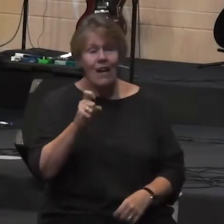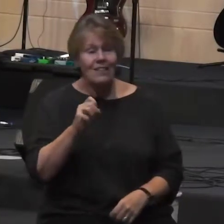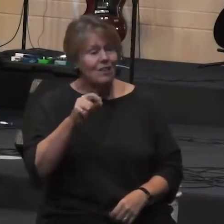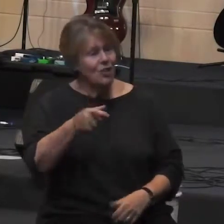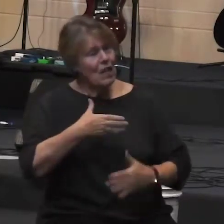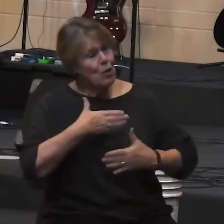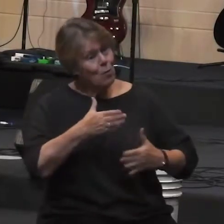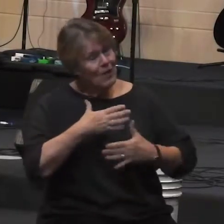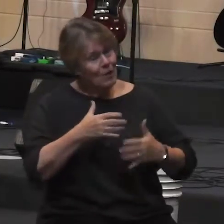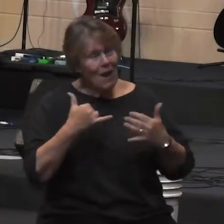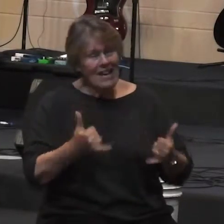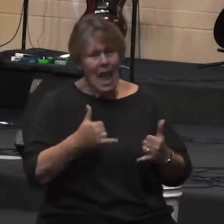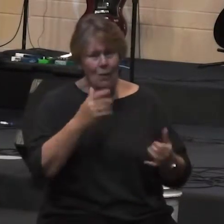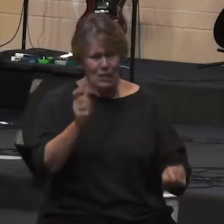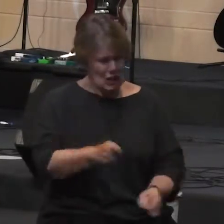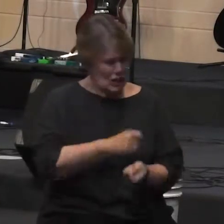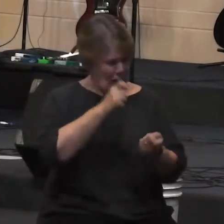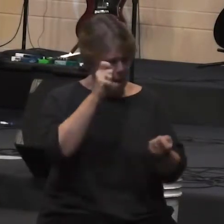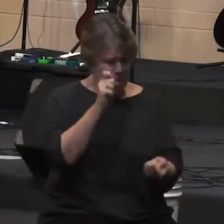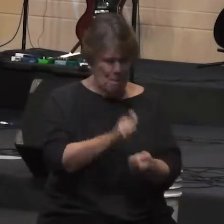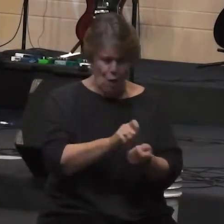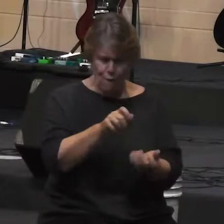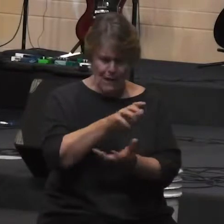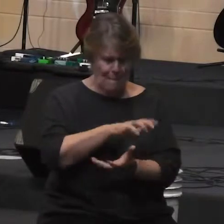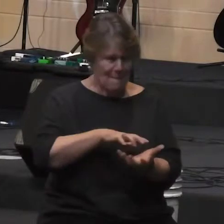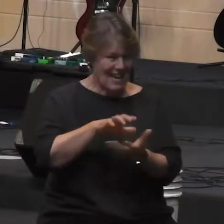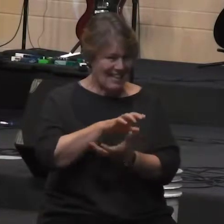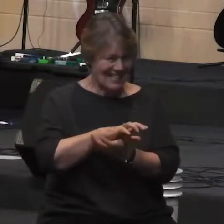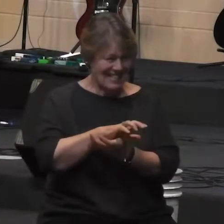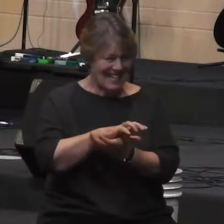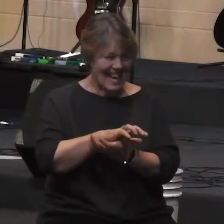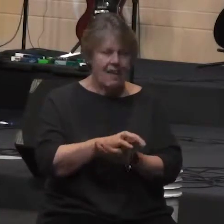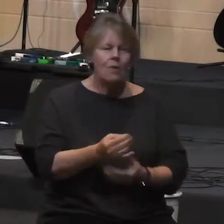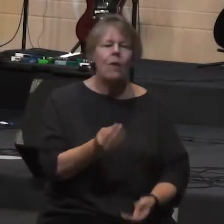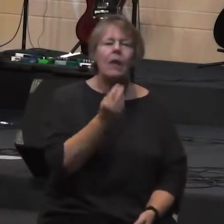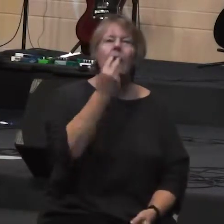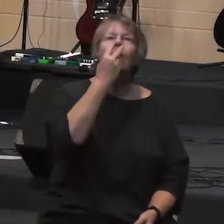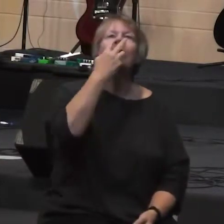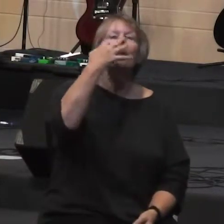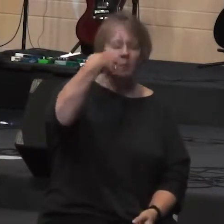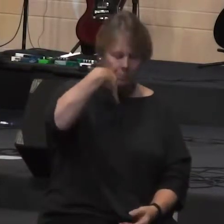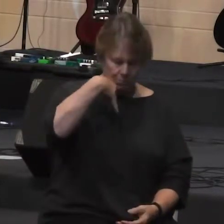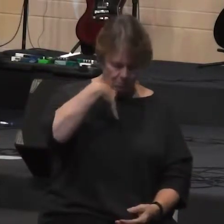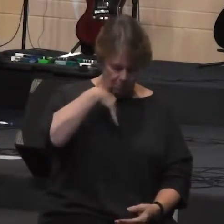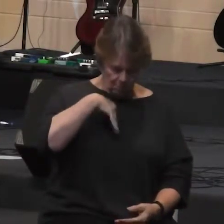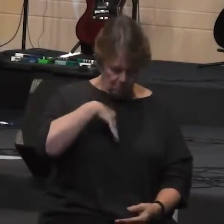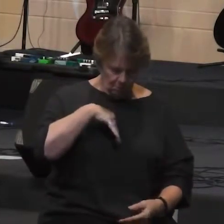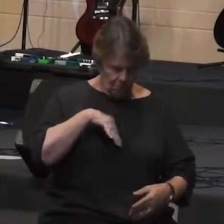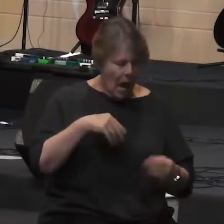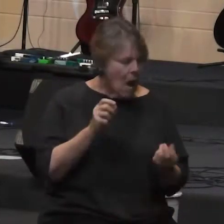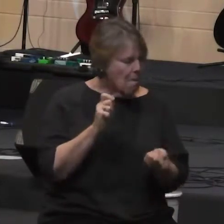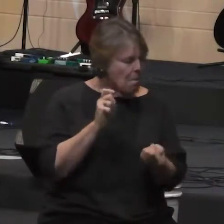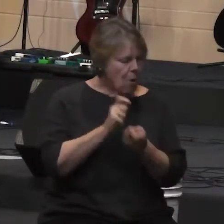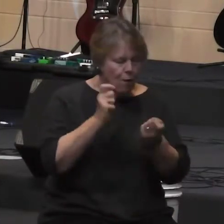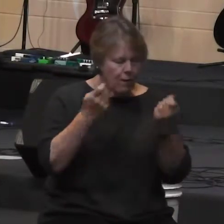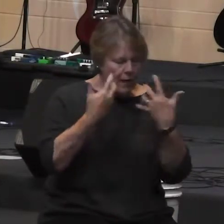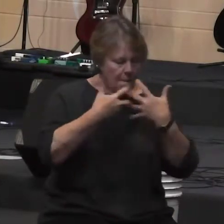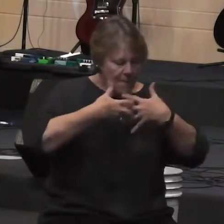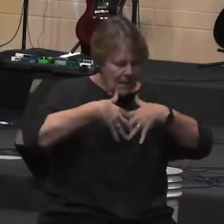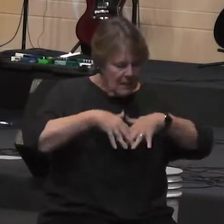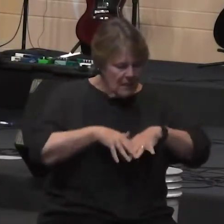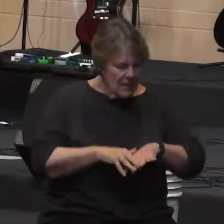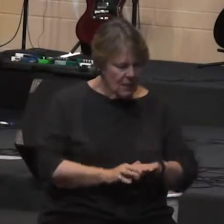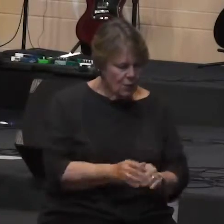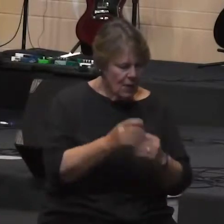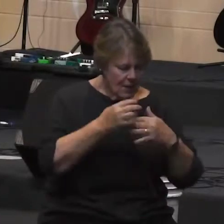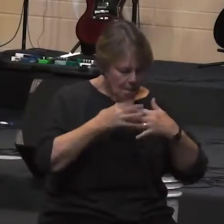come into your lungs be somehow miraculously transferred from air into the liquid of your blood go throughout your whole body into